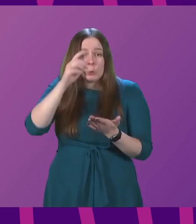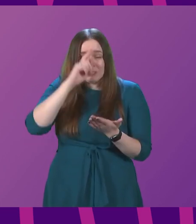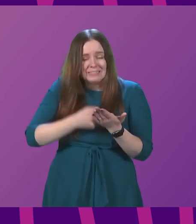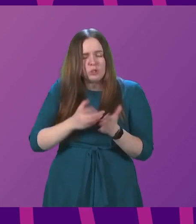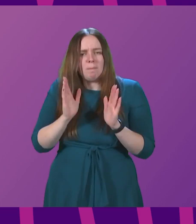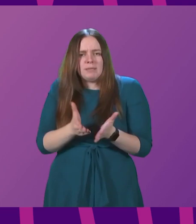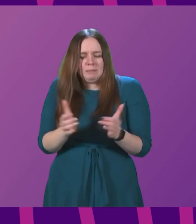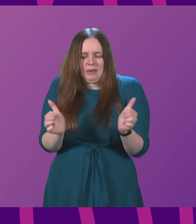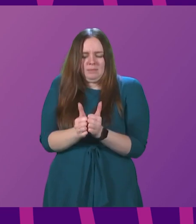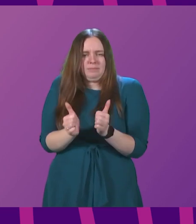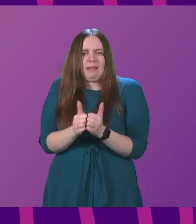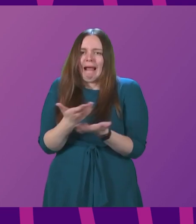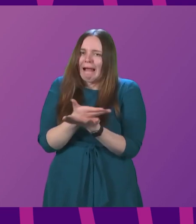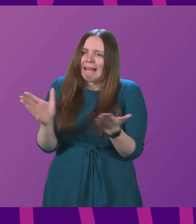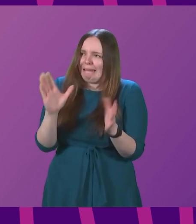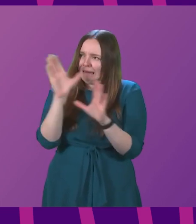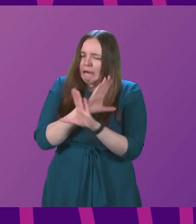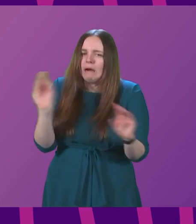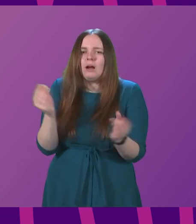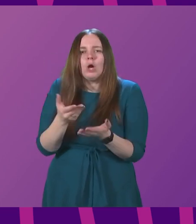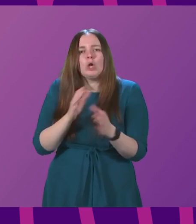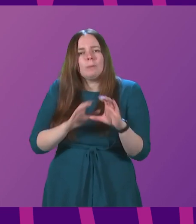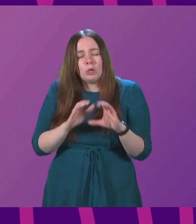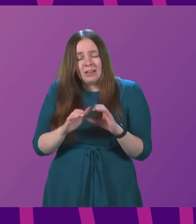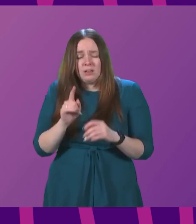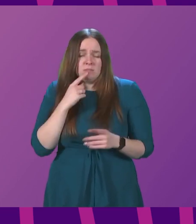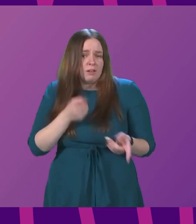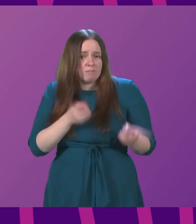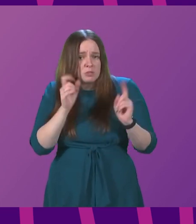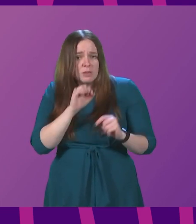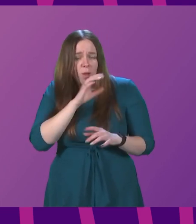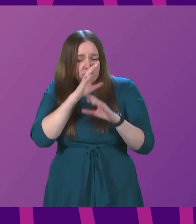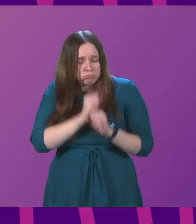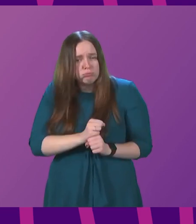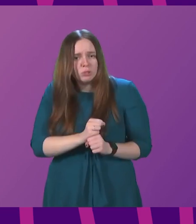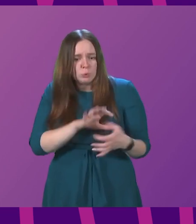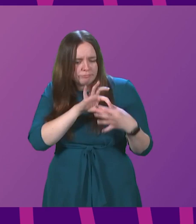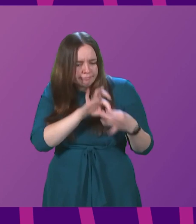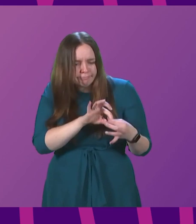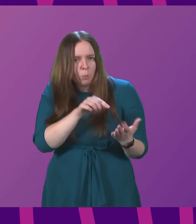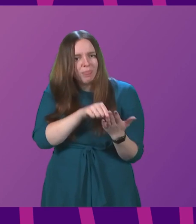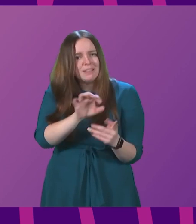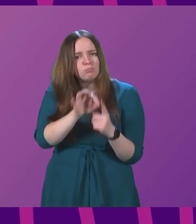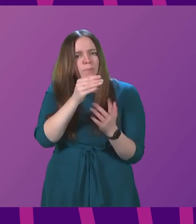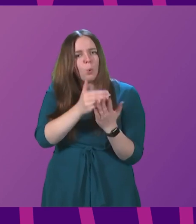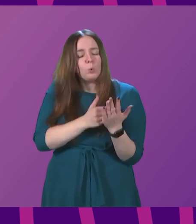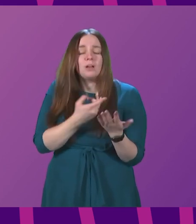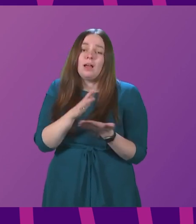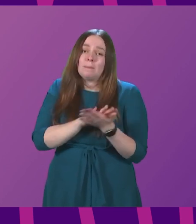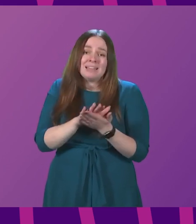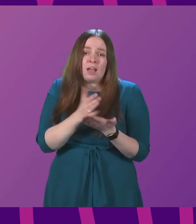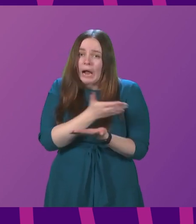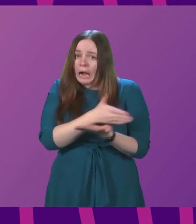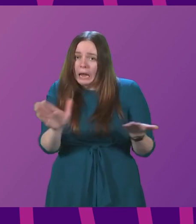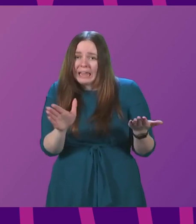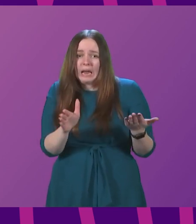proportionate and clearly communicated. So will the First Minister commit to engaging seriously with these proposals? That means clear triggers,